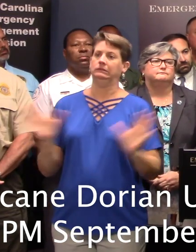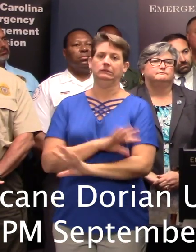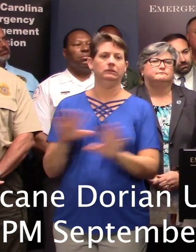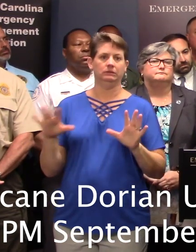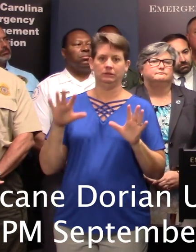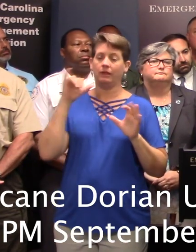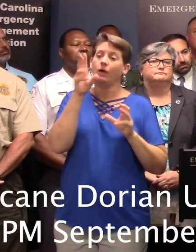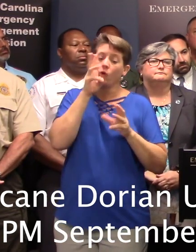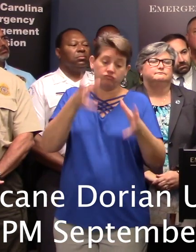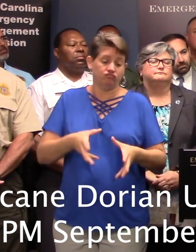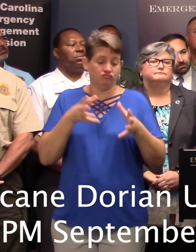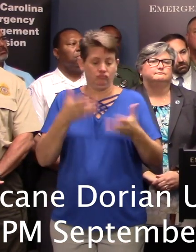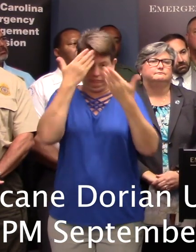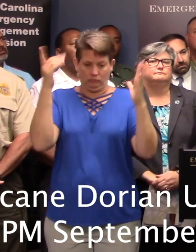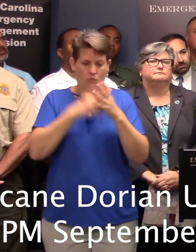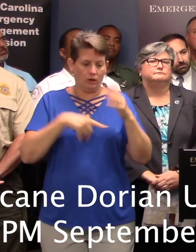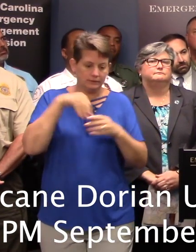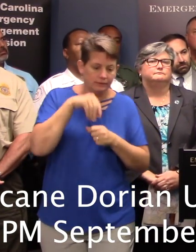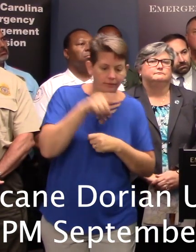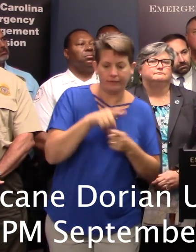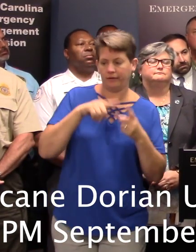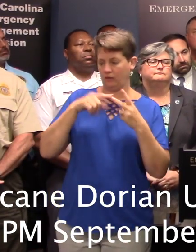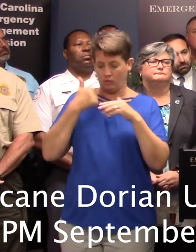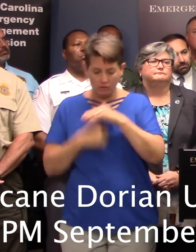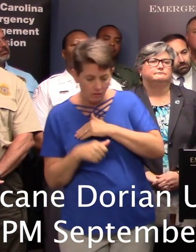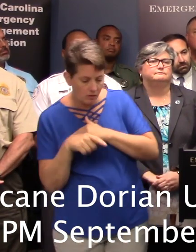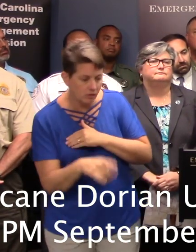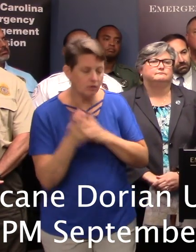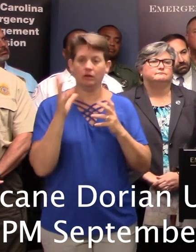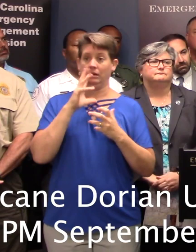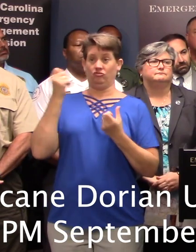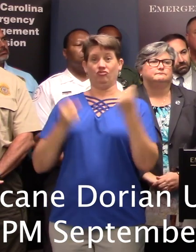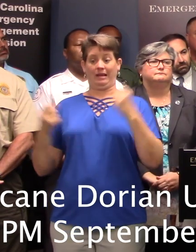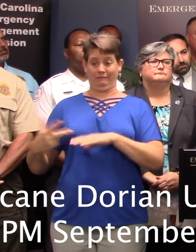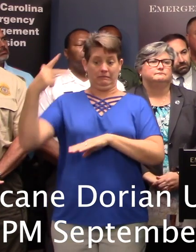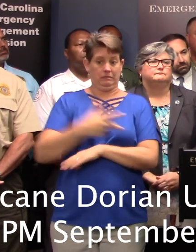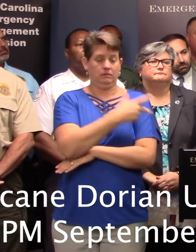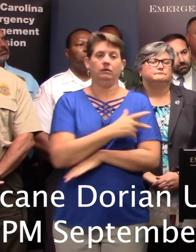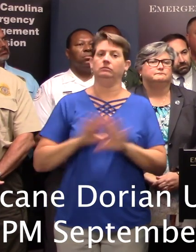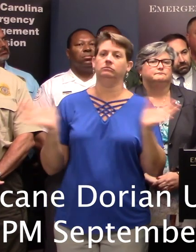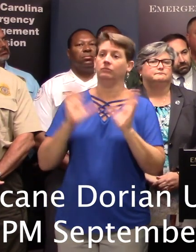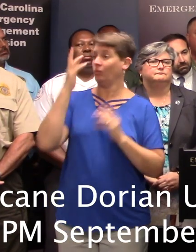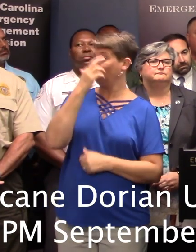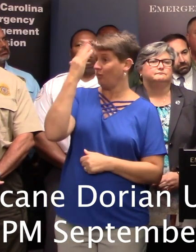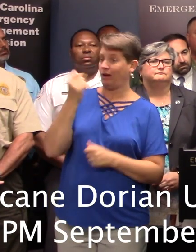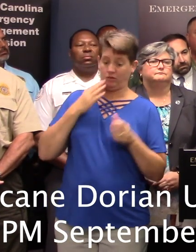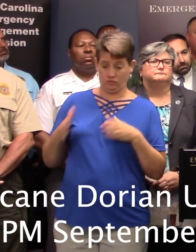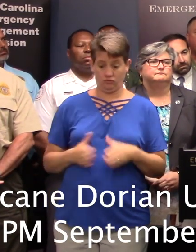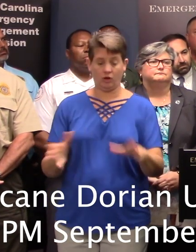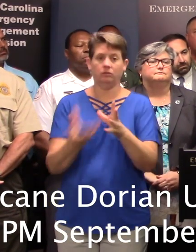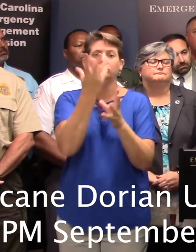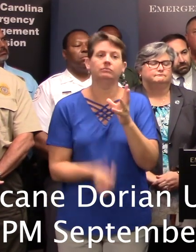You don't know what's in it. You don't know what's floating in it. You don't know what's under it. And don't drive in it, of course, because the road might be gone and